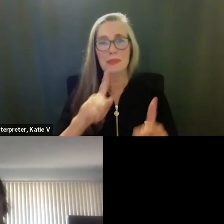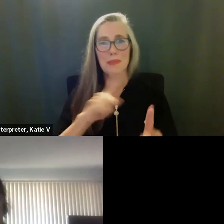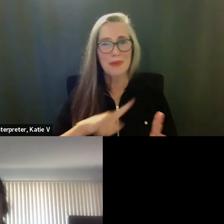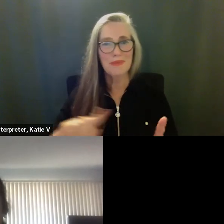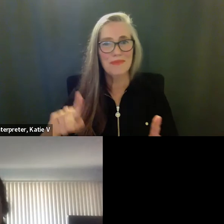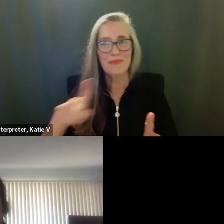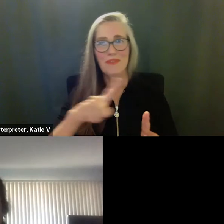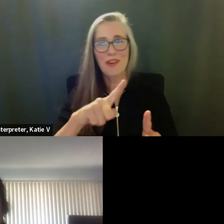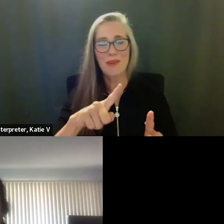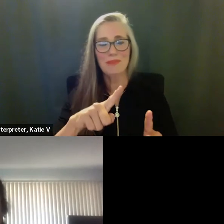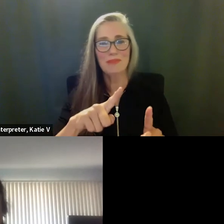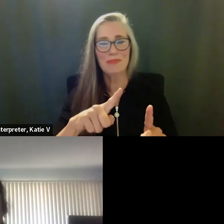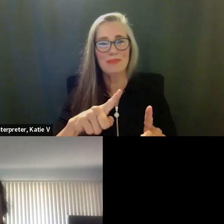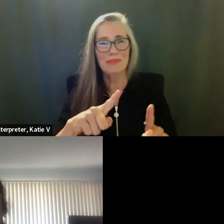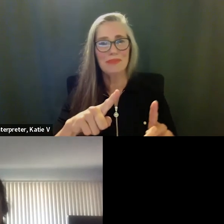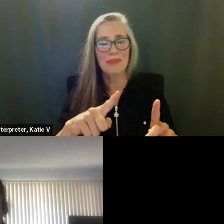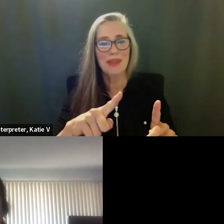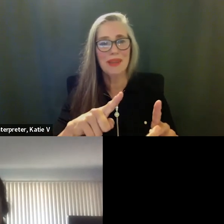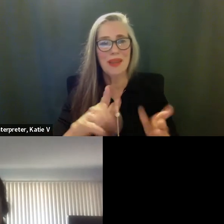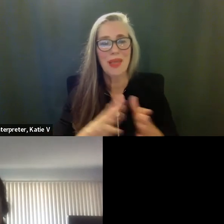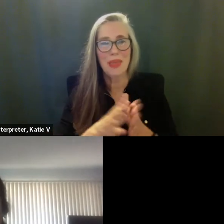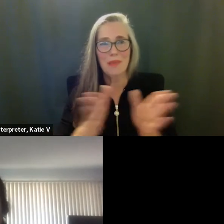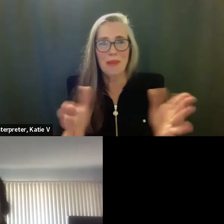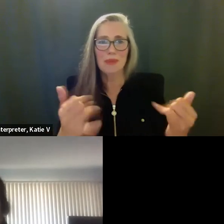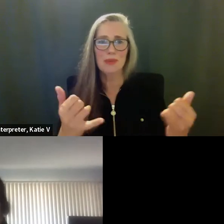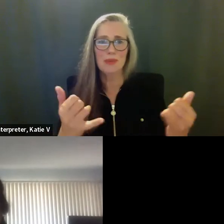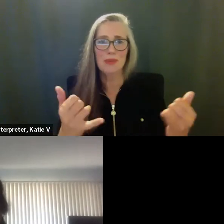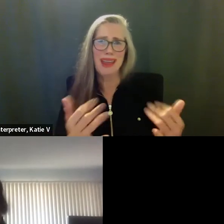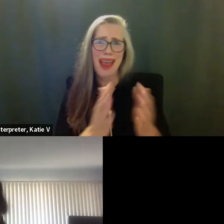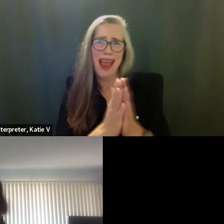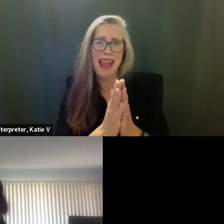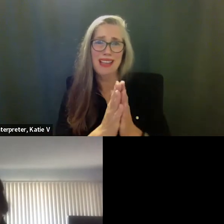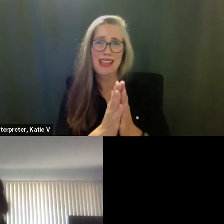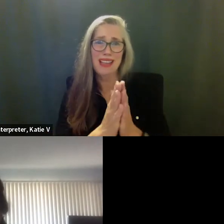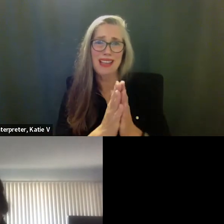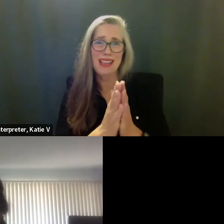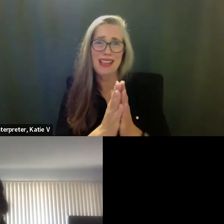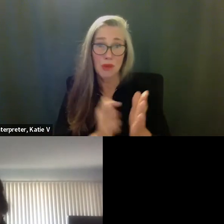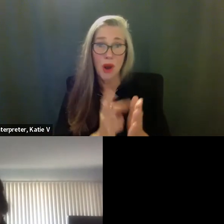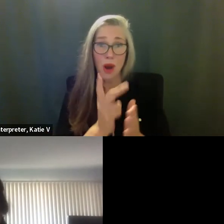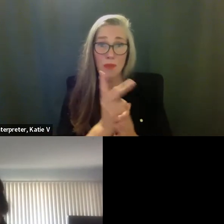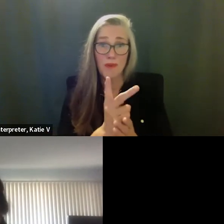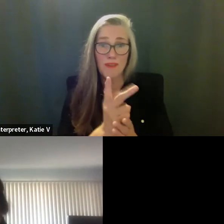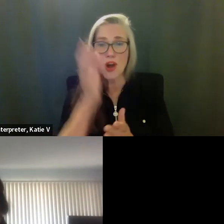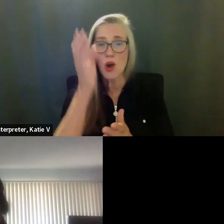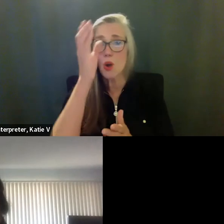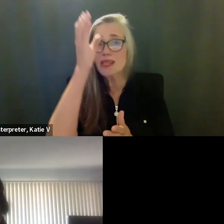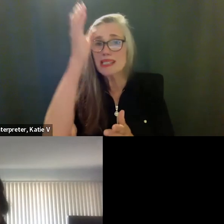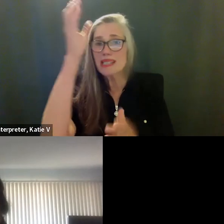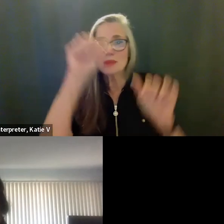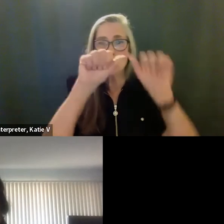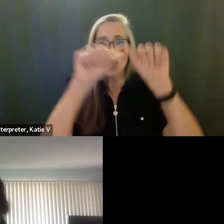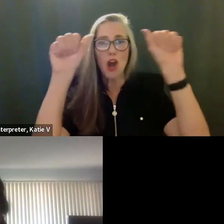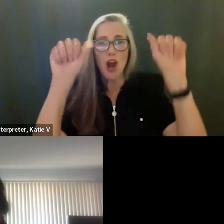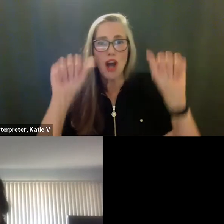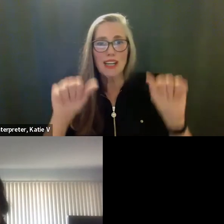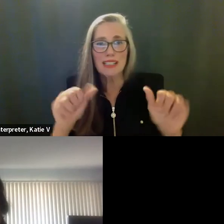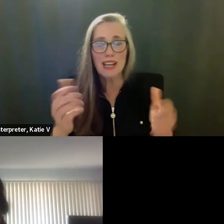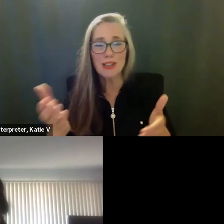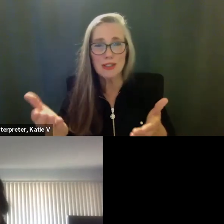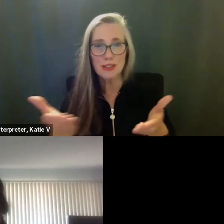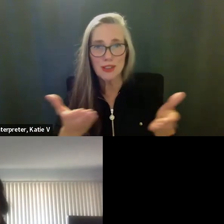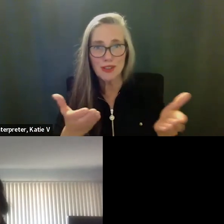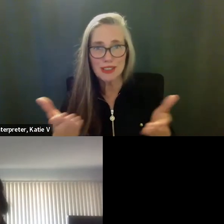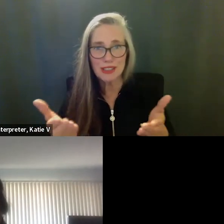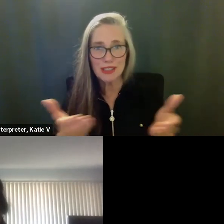Today I'm here to ask for your approval for the conceptual architectural services for